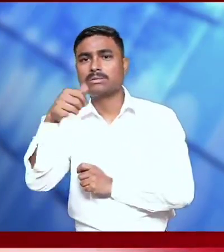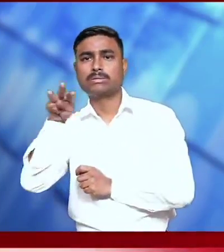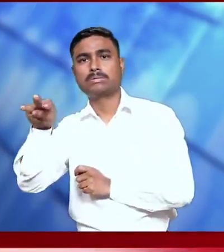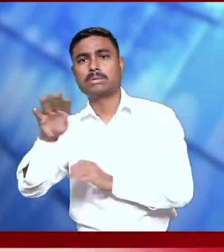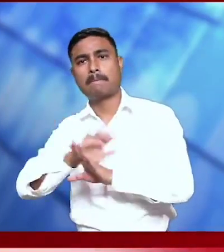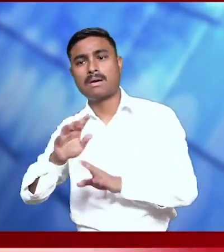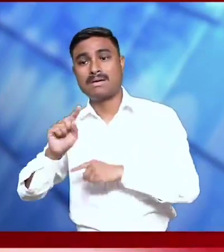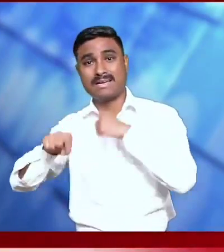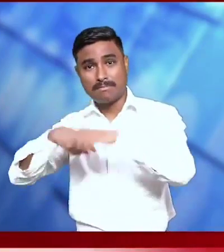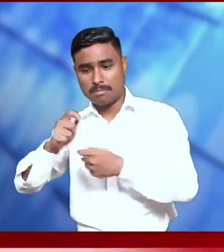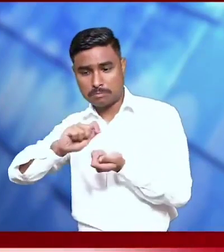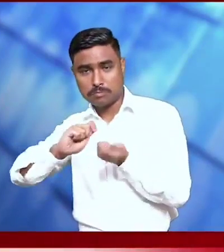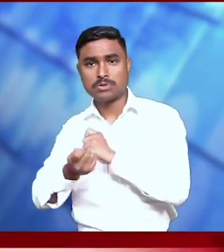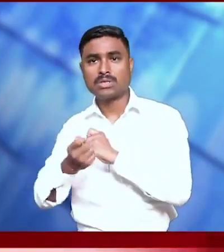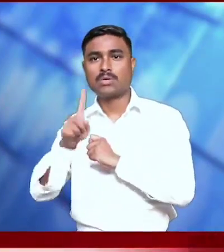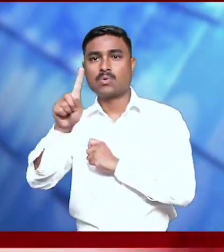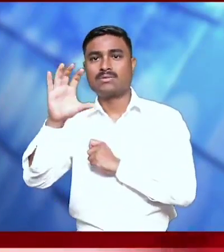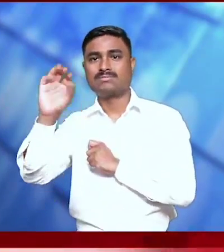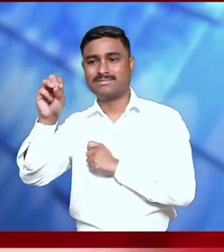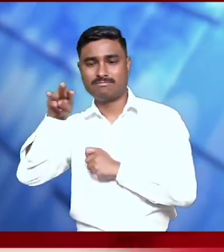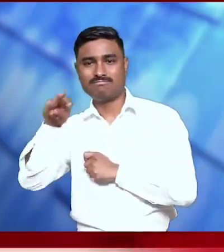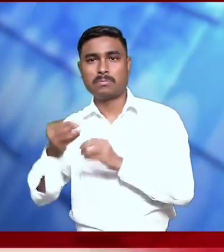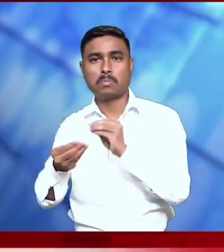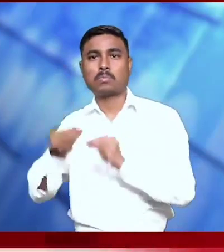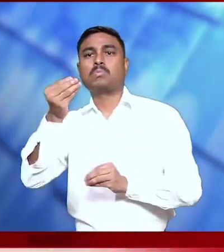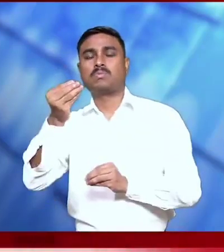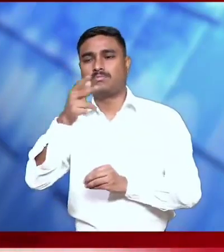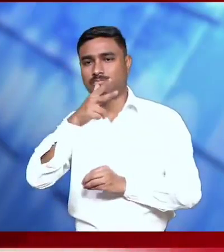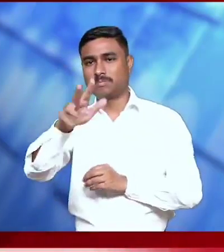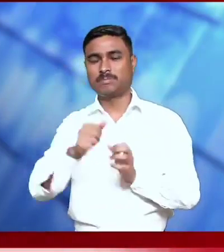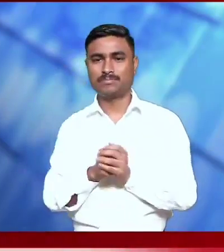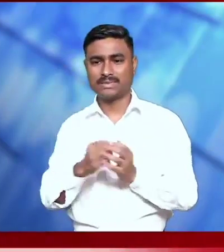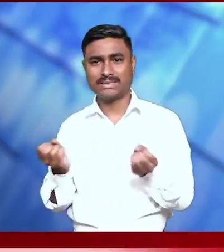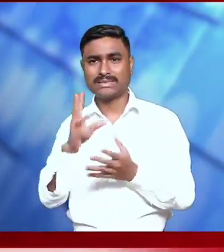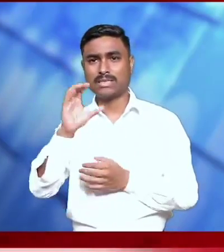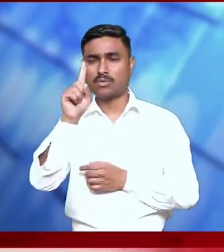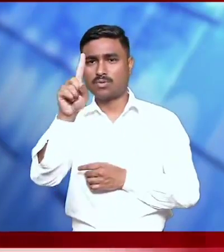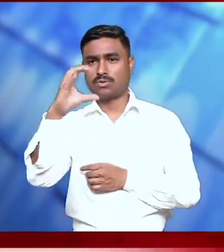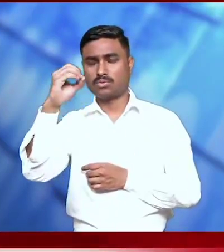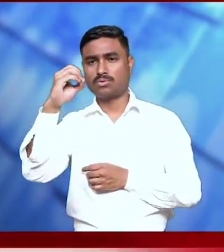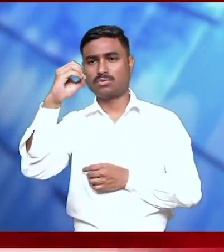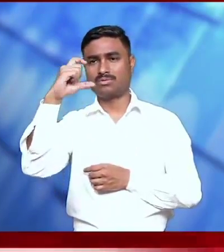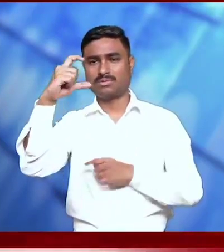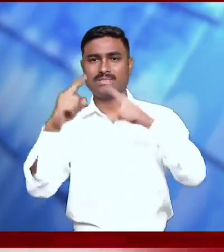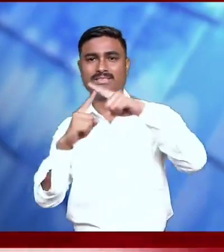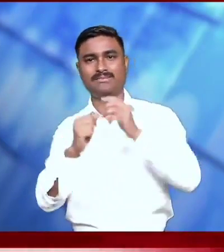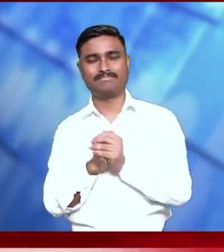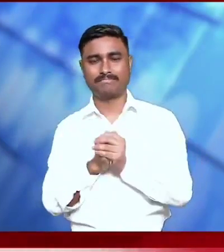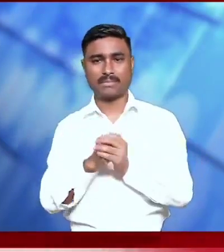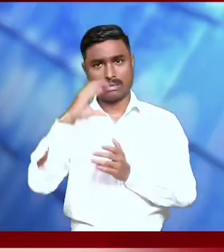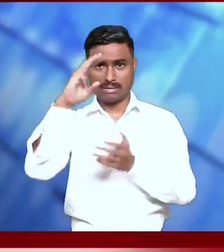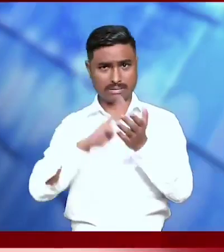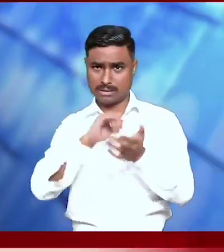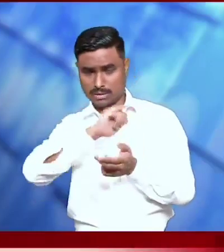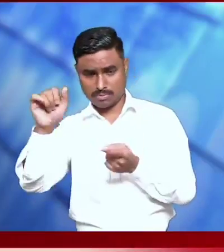6,000 per month to 10,000 per month from 1st of October 2022. He was